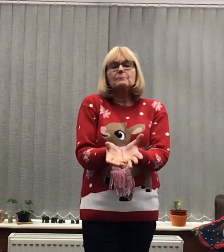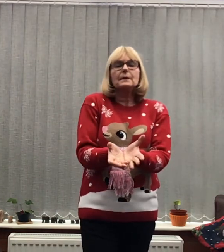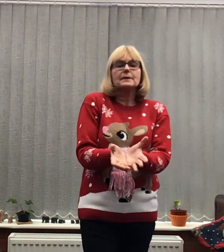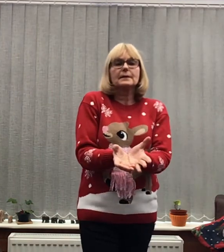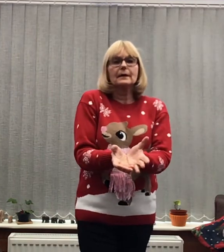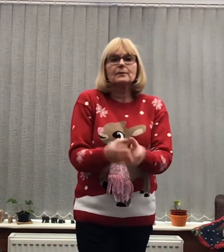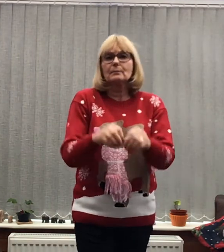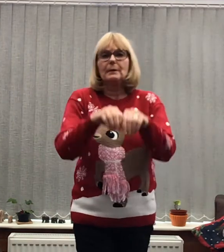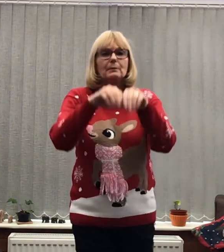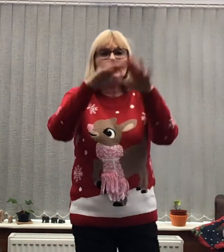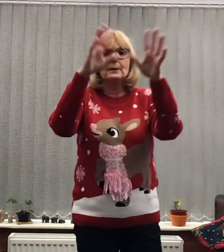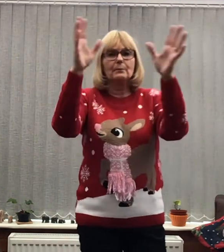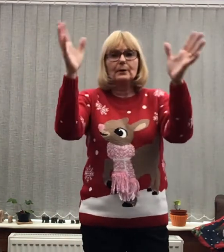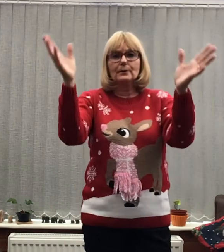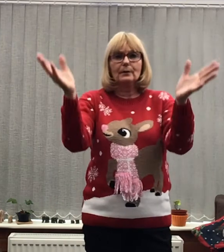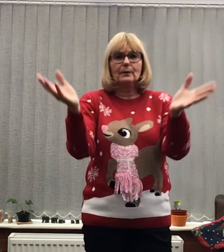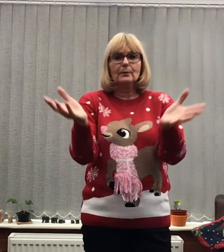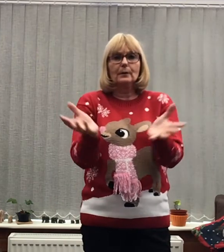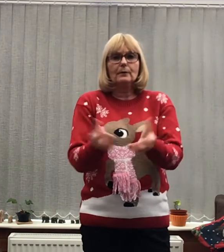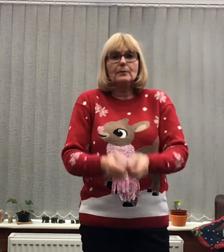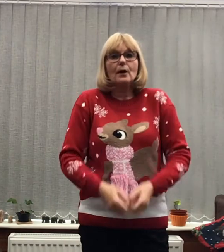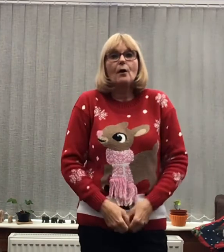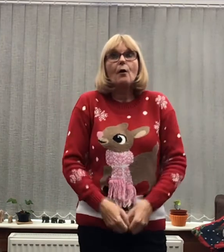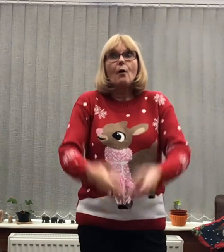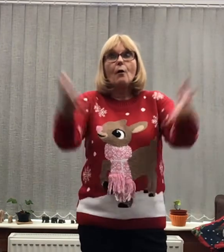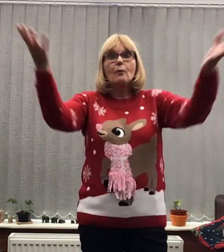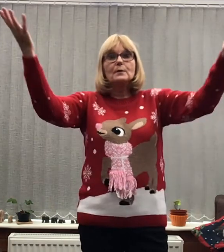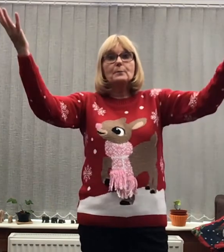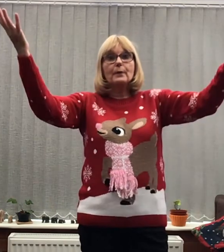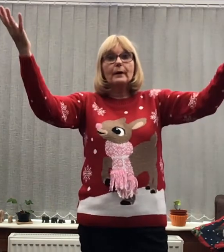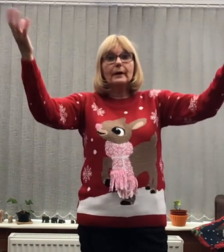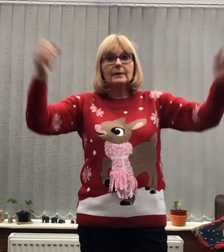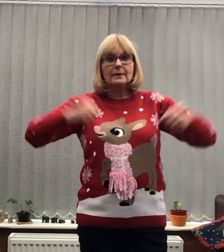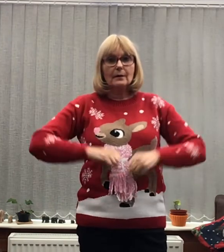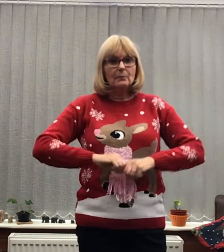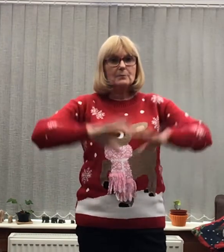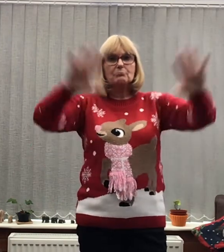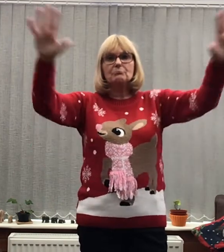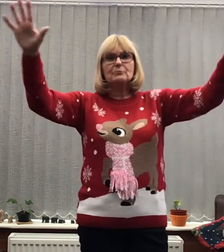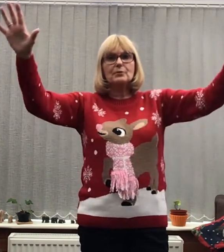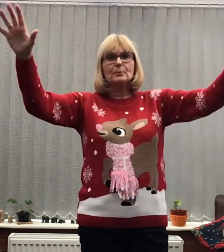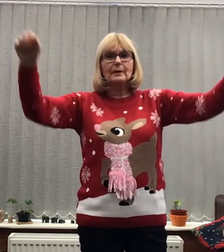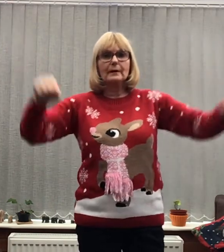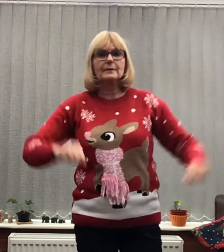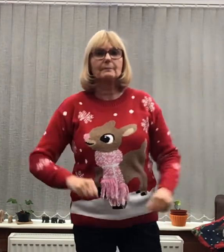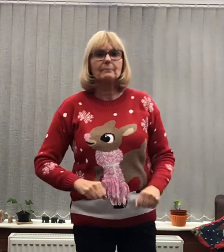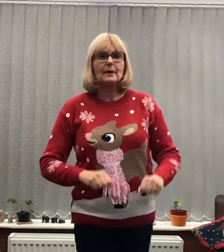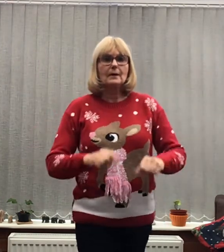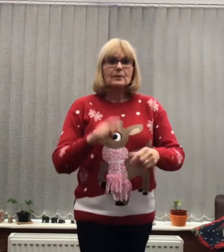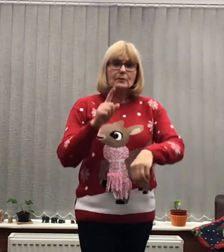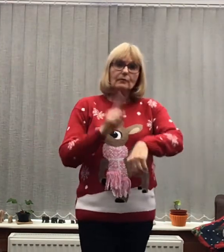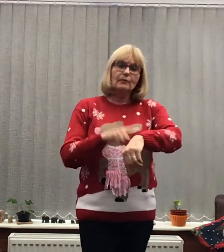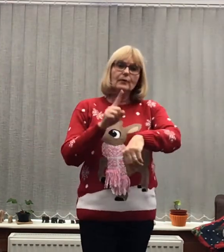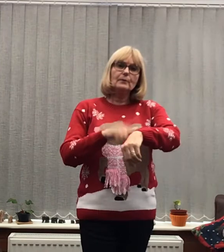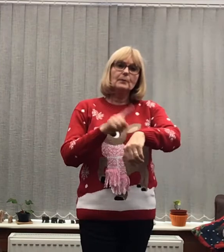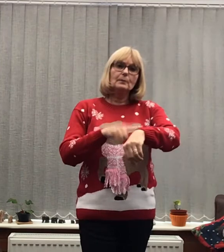big signs So people see what you're doing The world Was bright It was so bright So for a moment